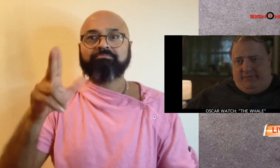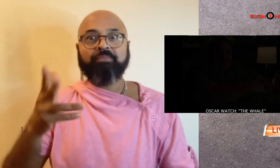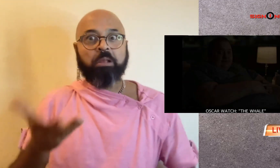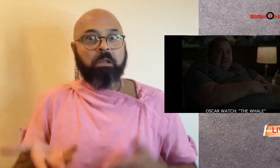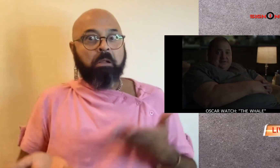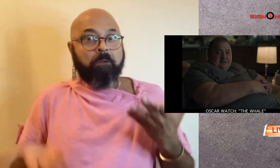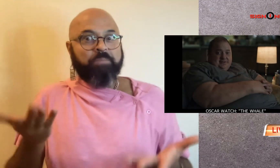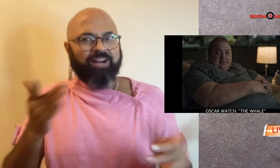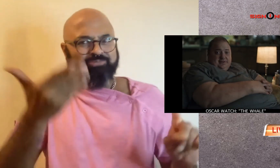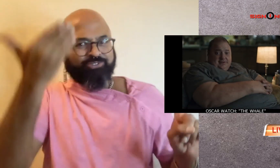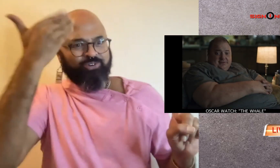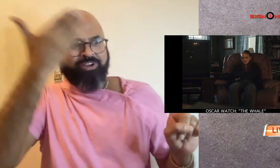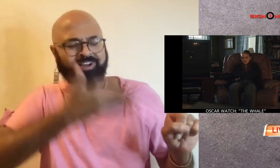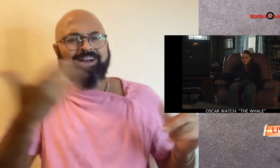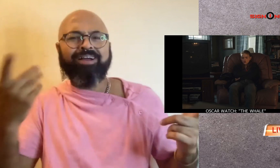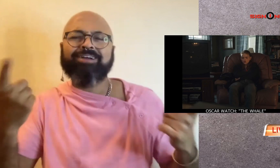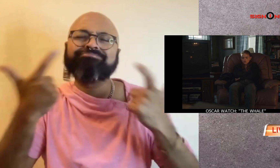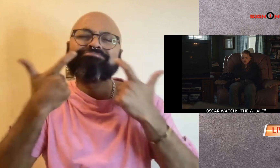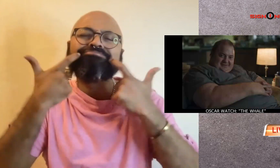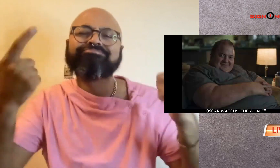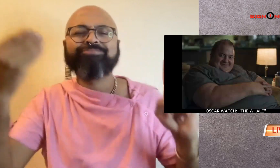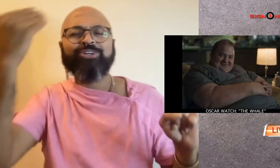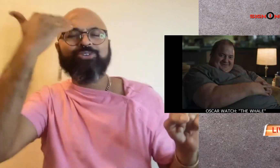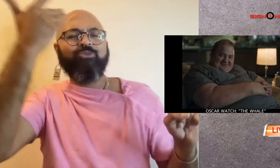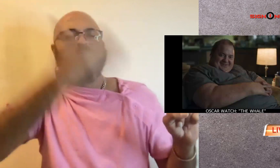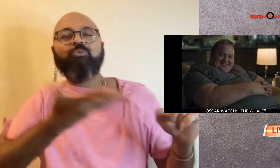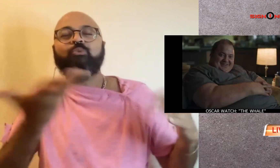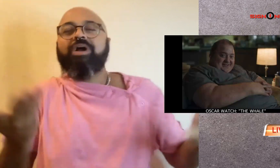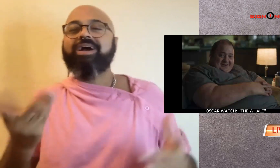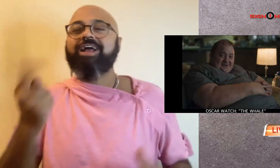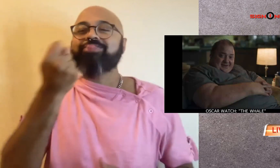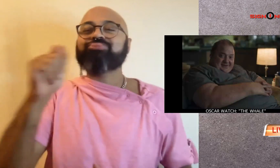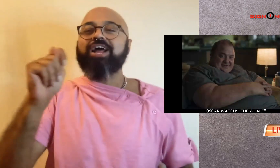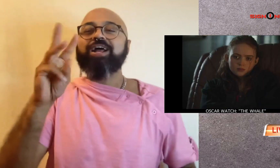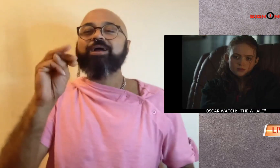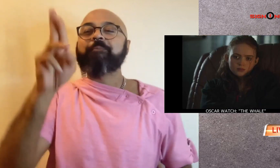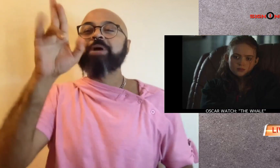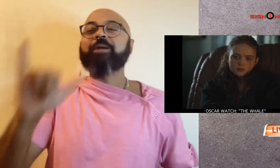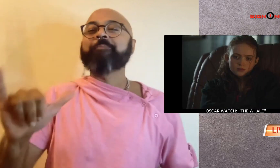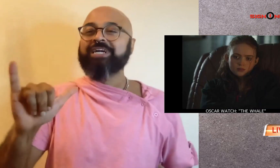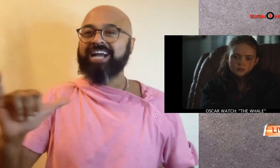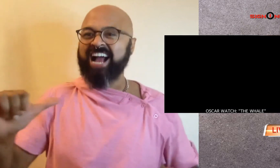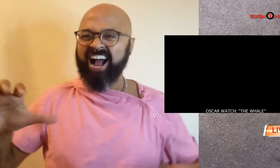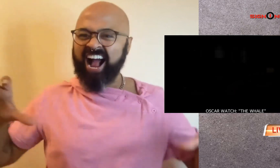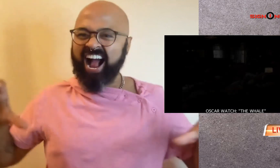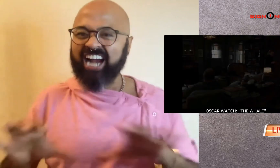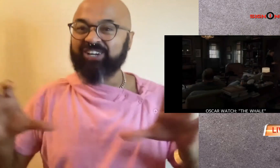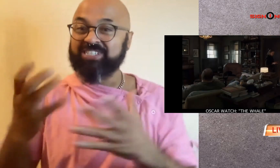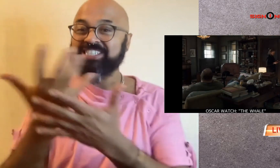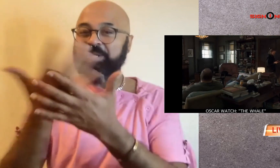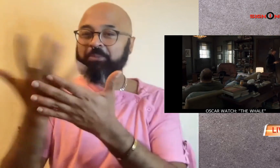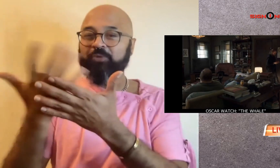Actor Brendan Fraser is perhaps best known for The Mummy adventure films.